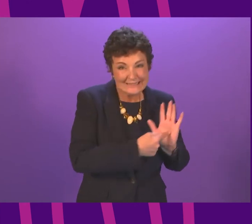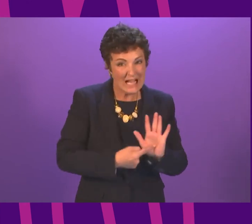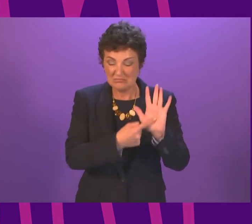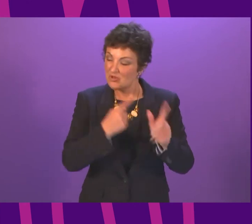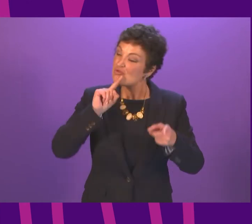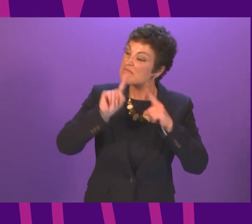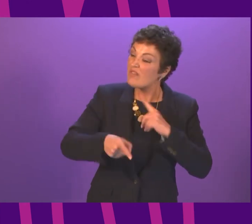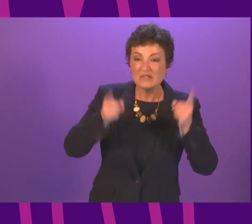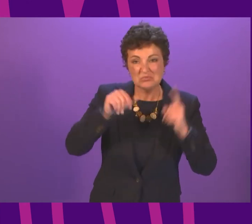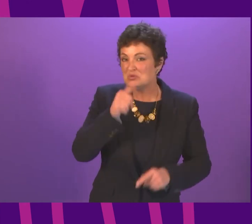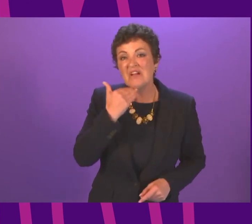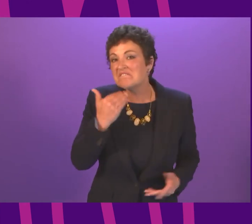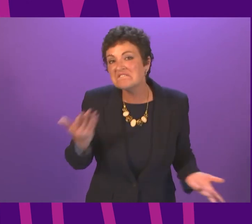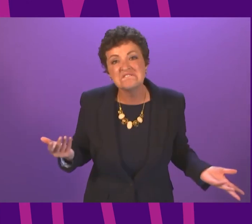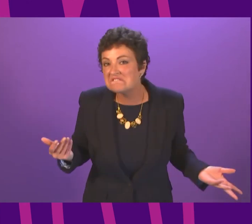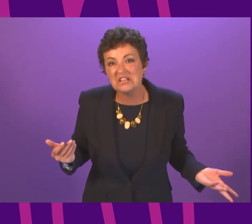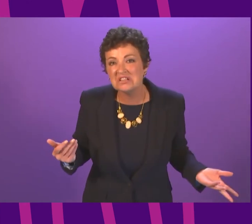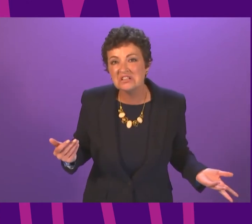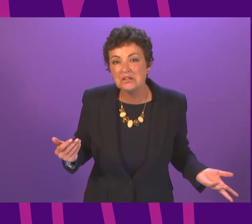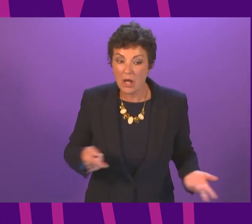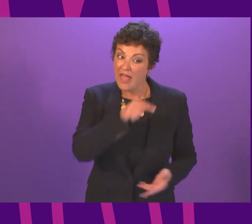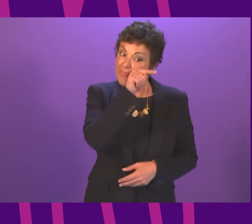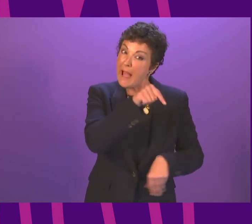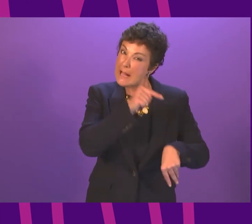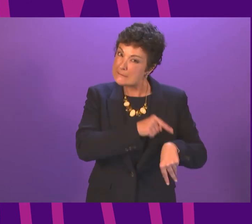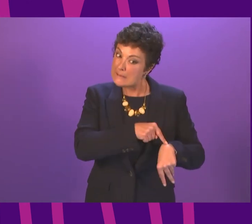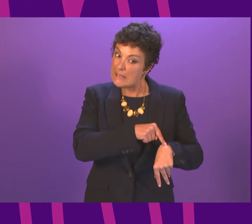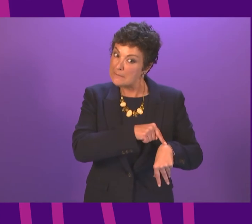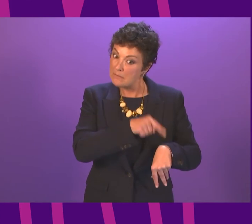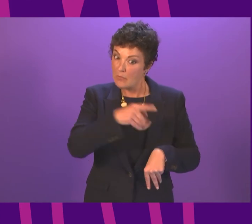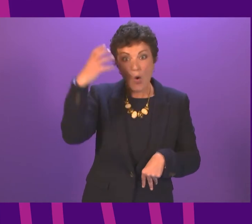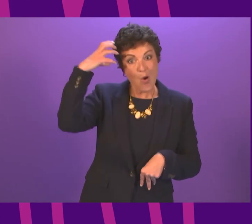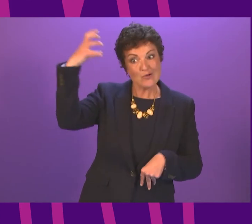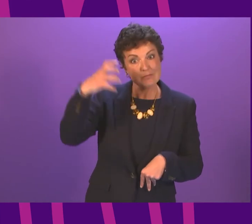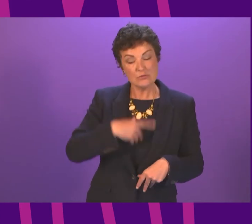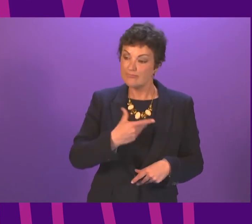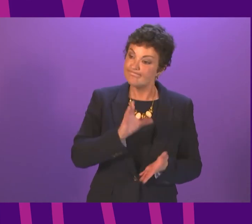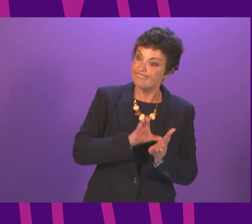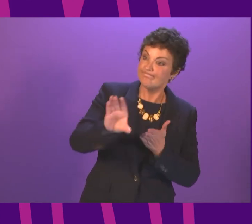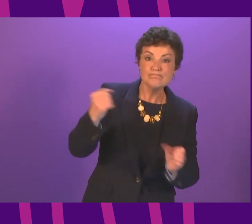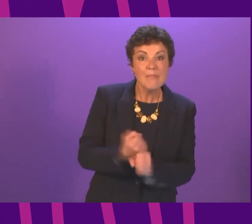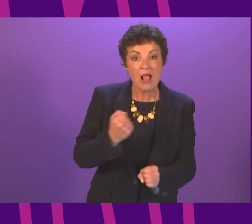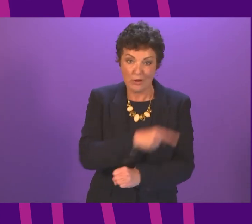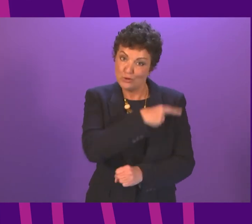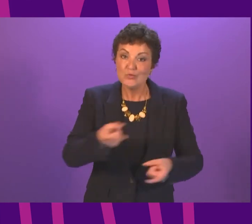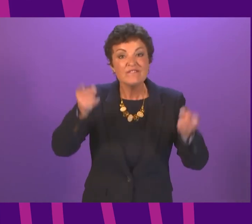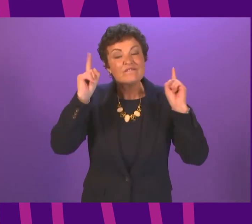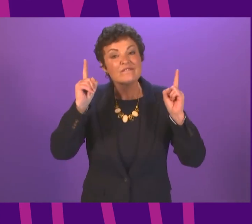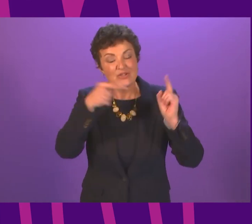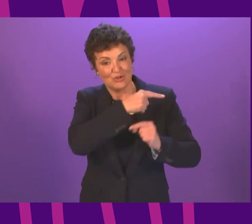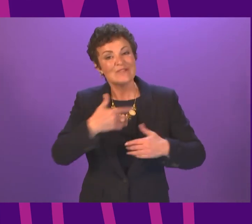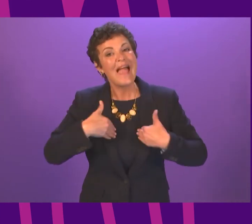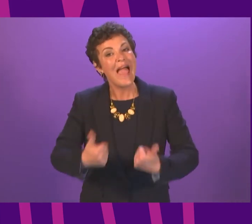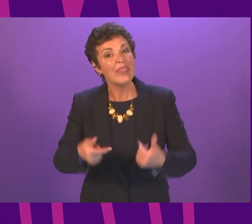been good enough. She was Health Secretary when this hospital was commissioned. She was First Minister when it opened,